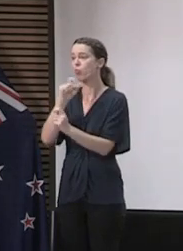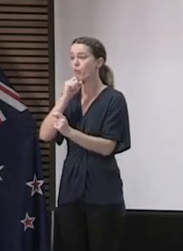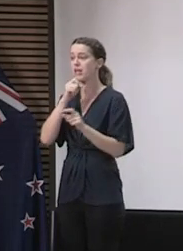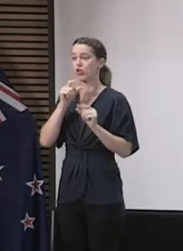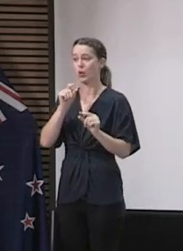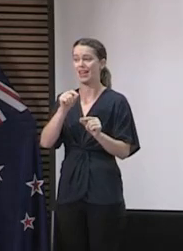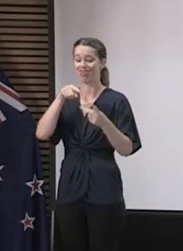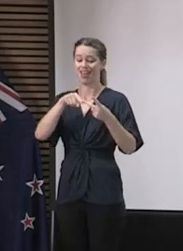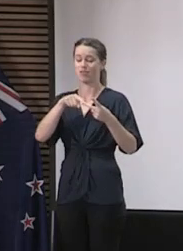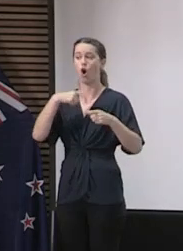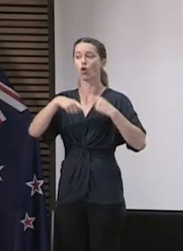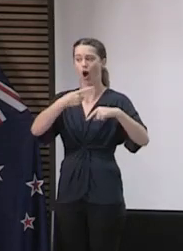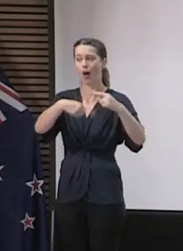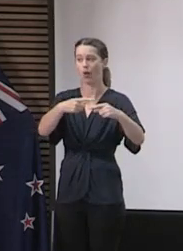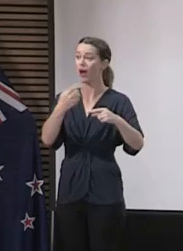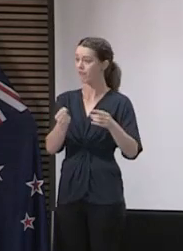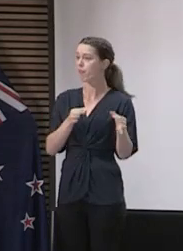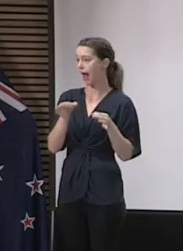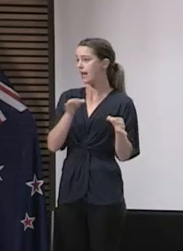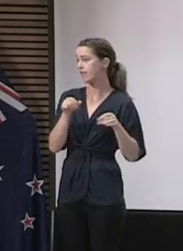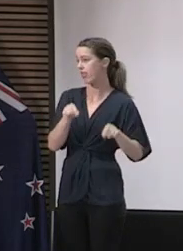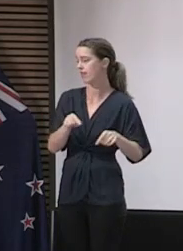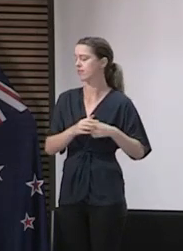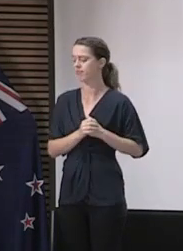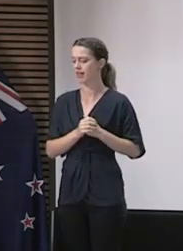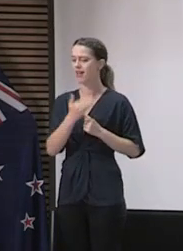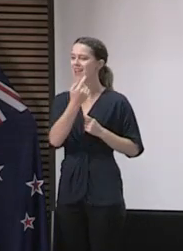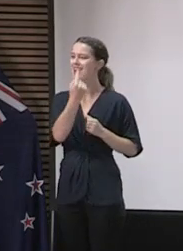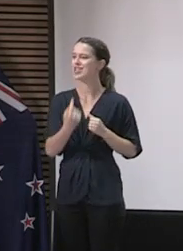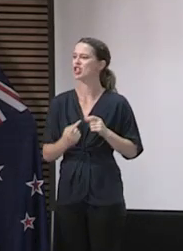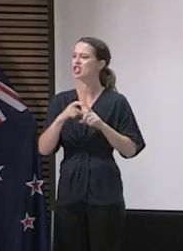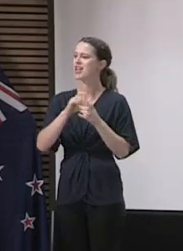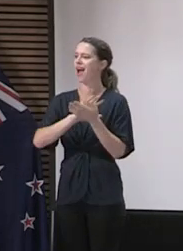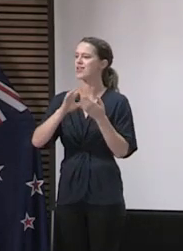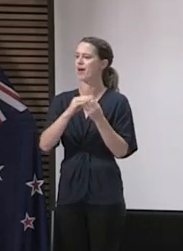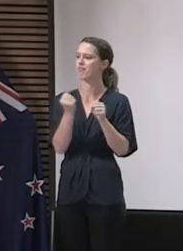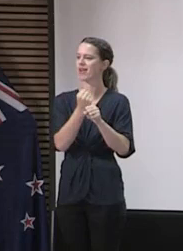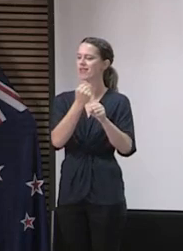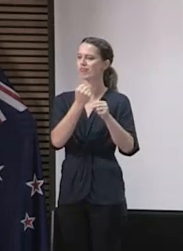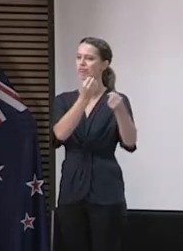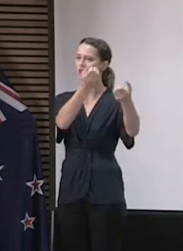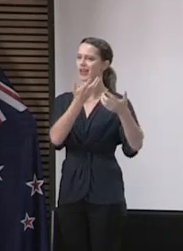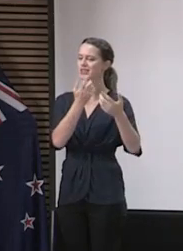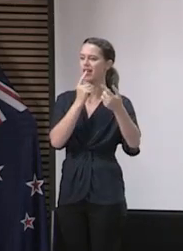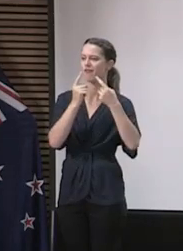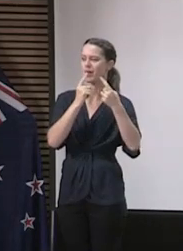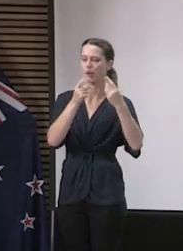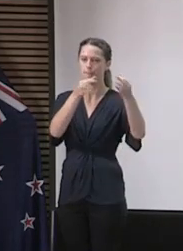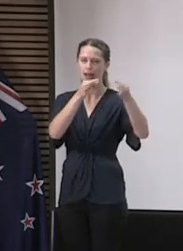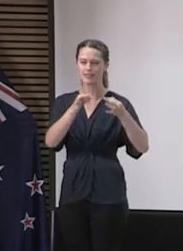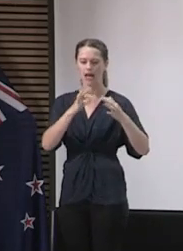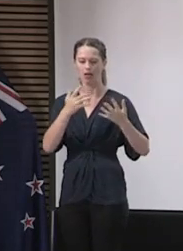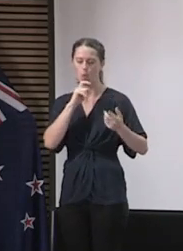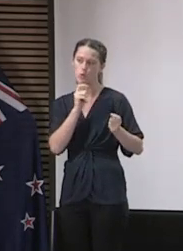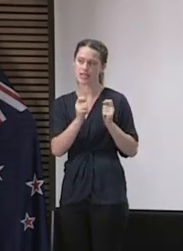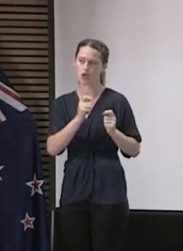that testing. And there's a plan around that. And HDHB is currently providing us with their plans about how they're going